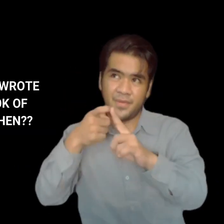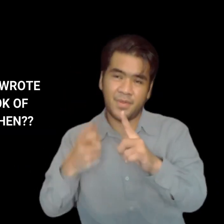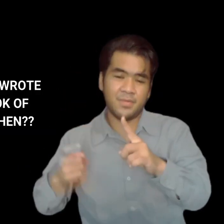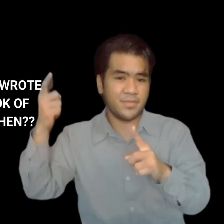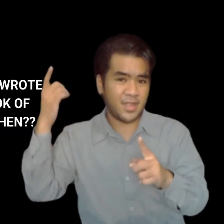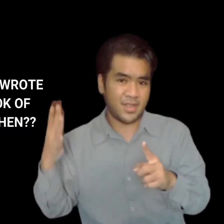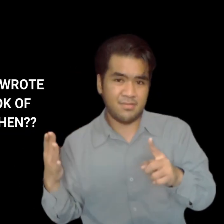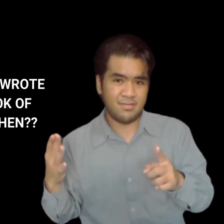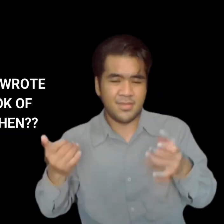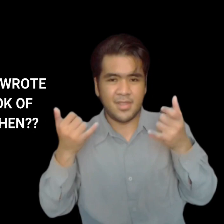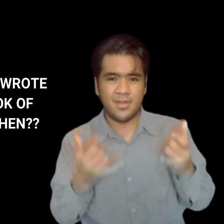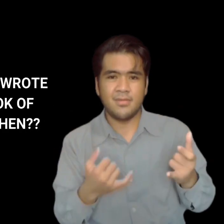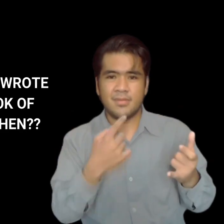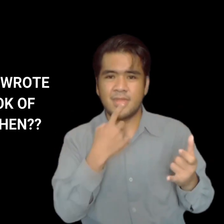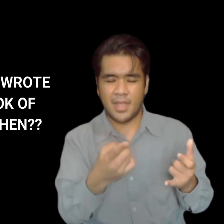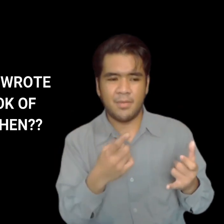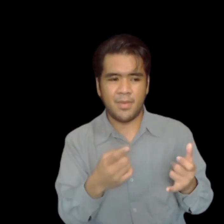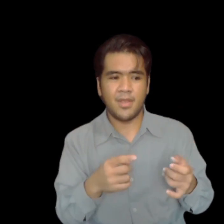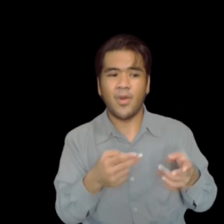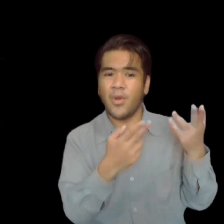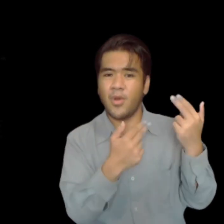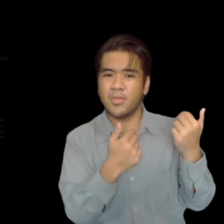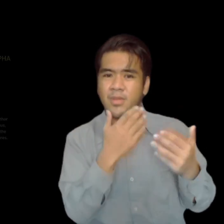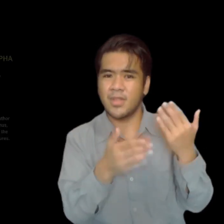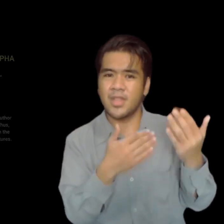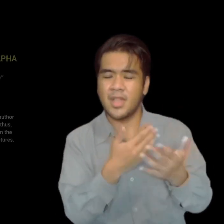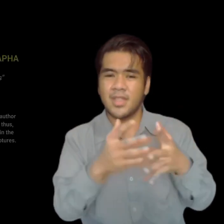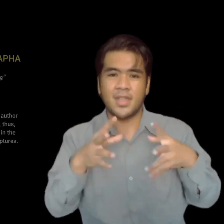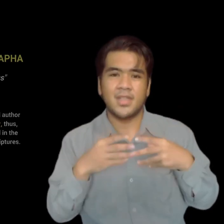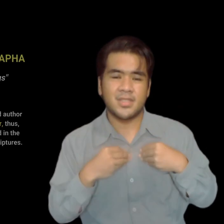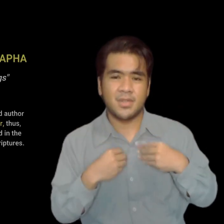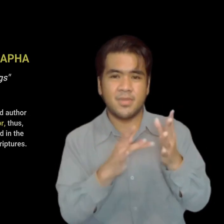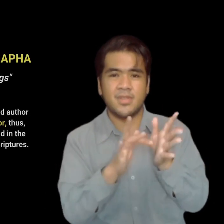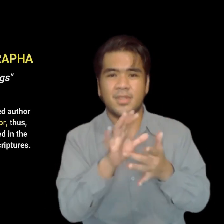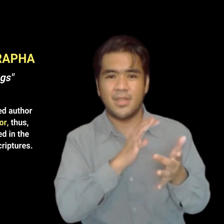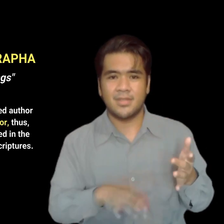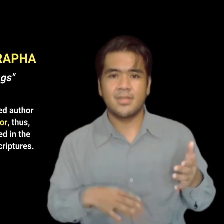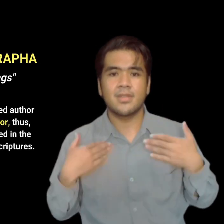that Enoch himself wrote this book. So, the Book of Enoch is considered as Pseudepigrapha.